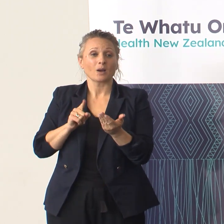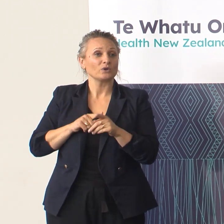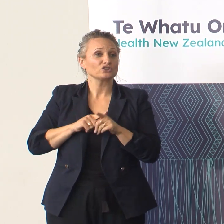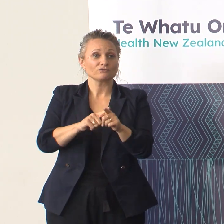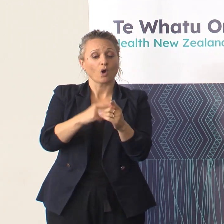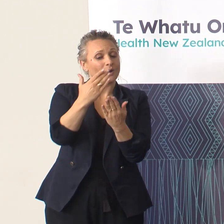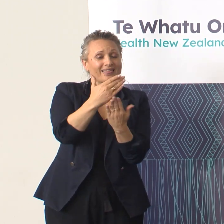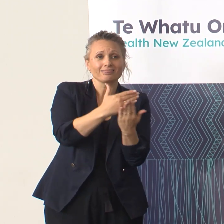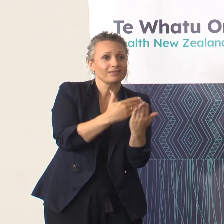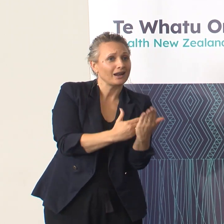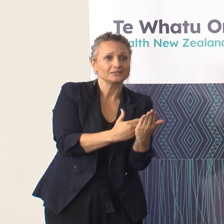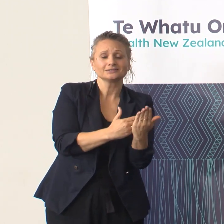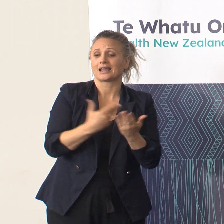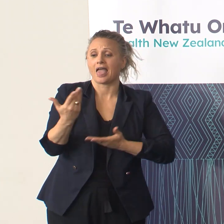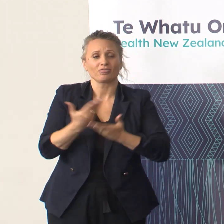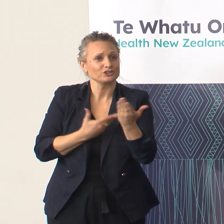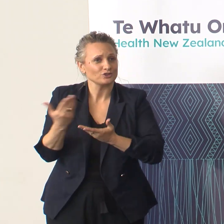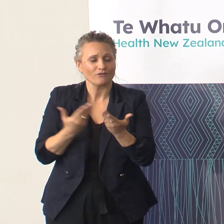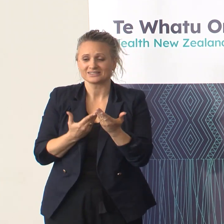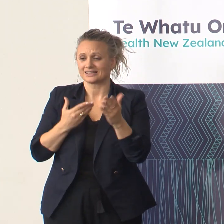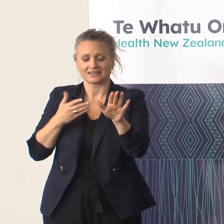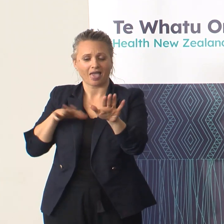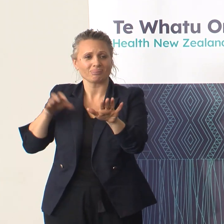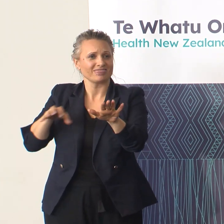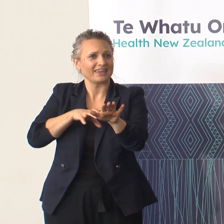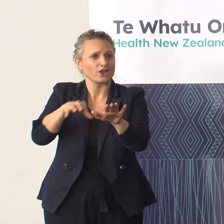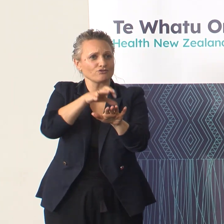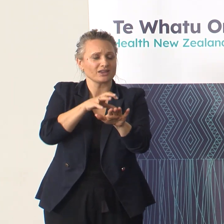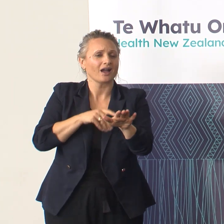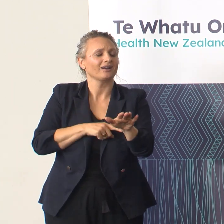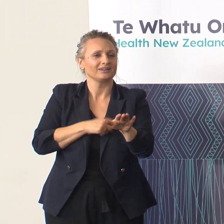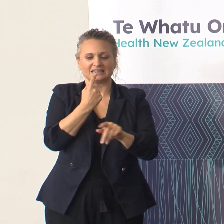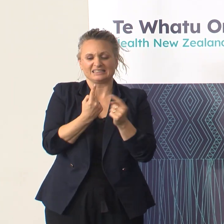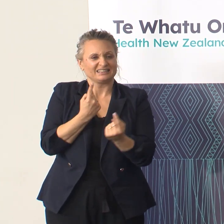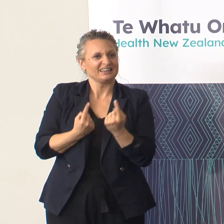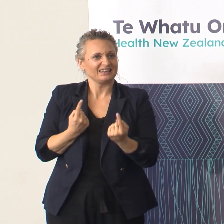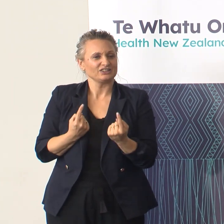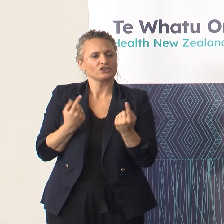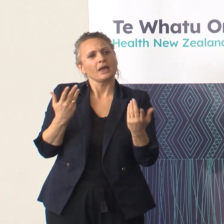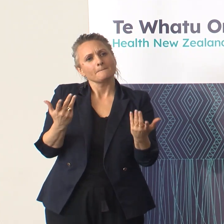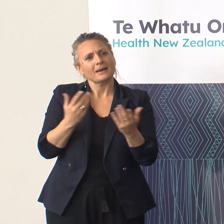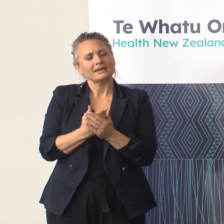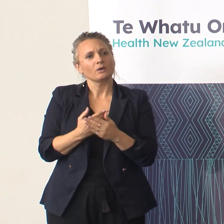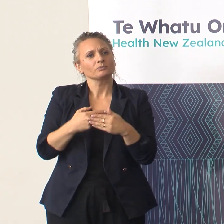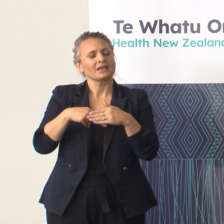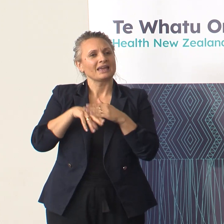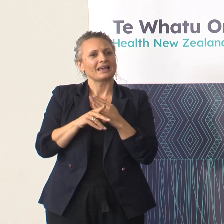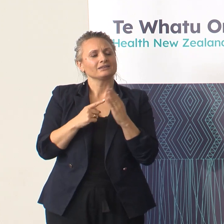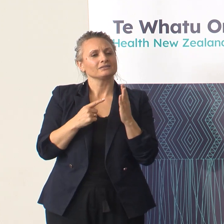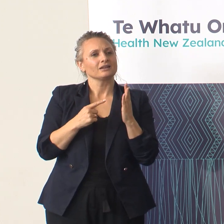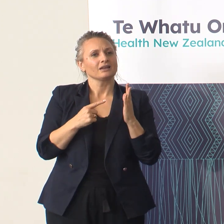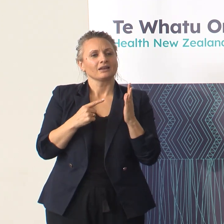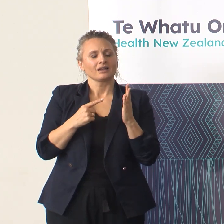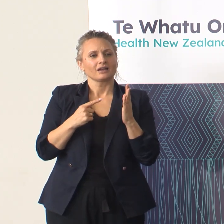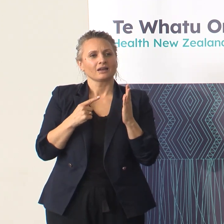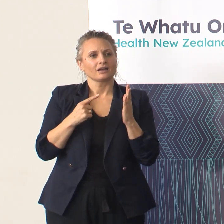service, district by district. But as I referenced, then we're seeing now within Te Whatuora and the new system,